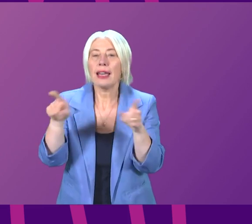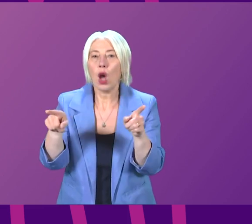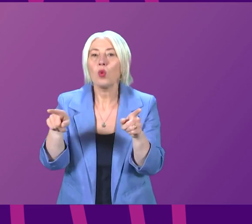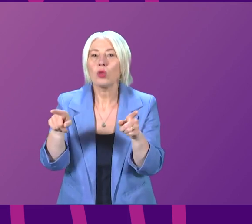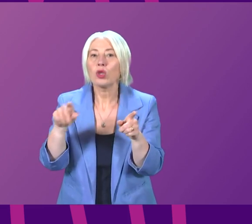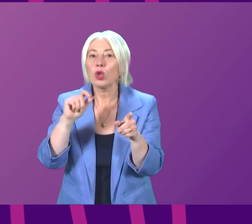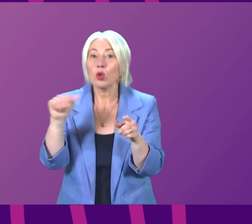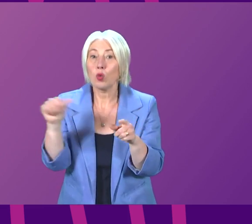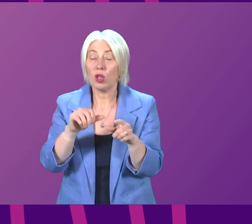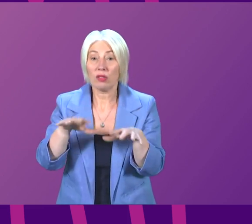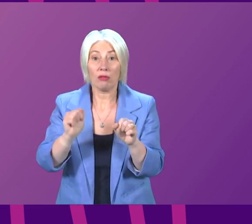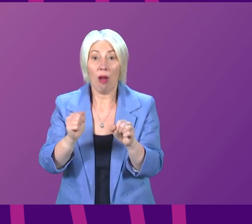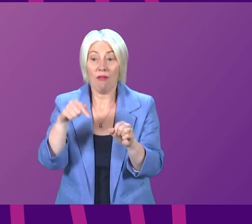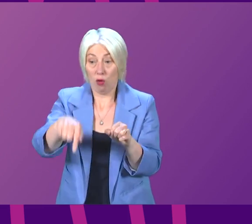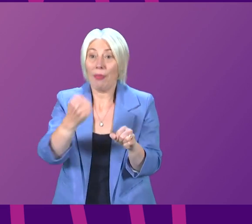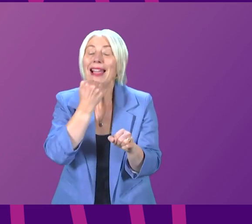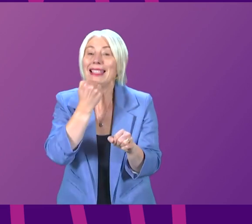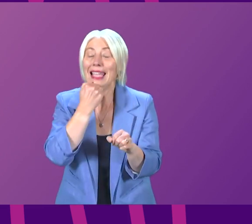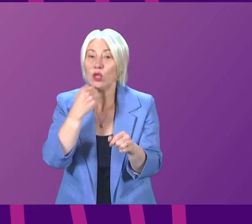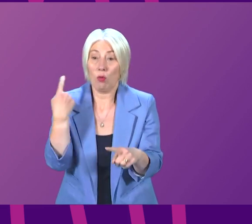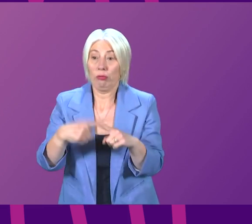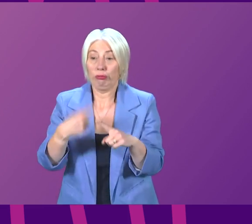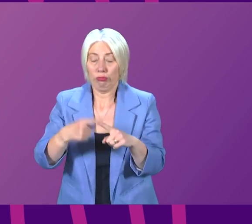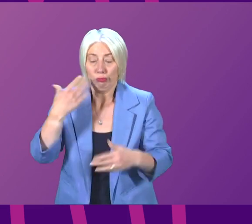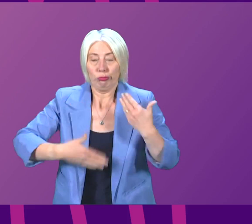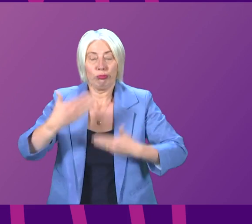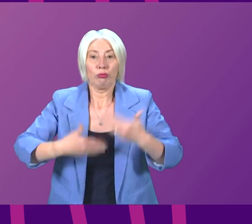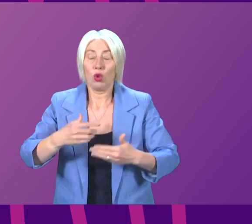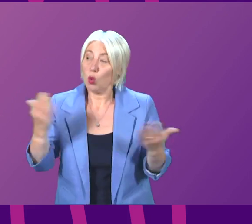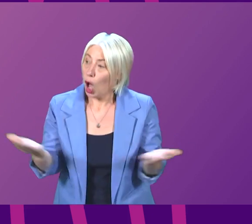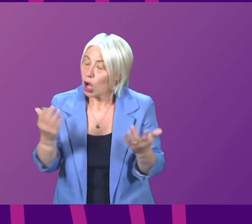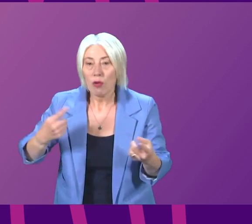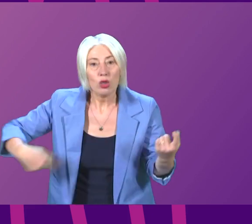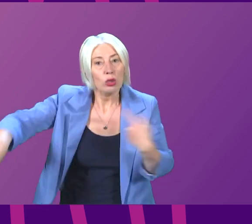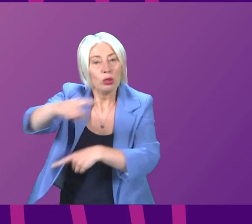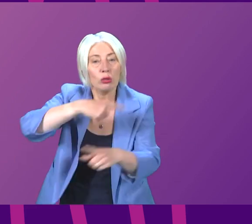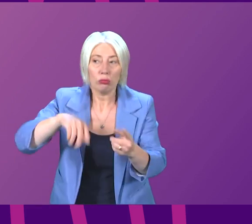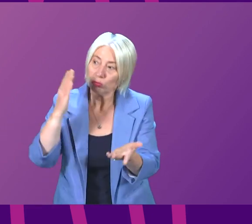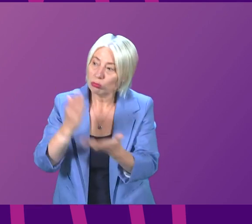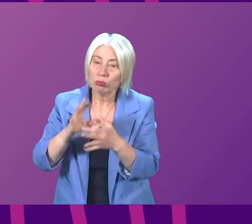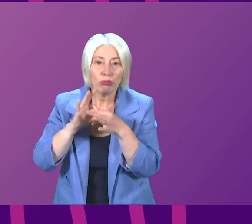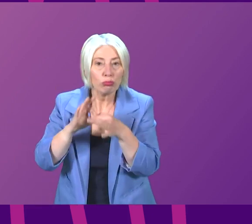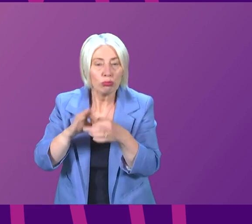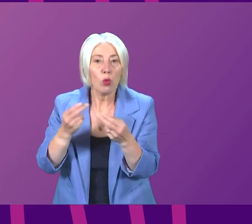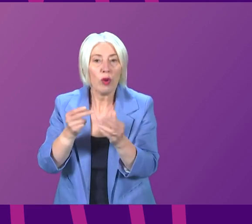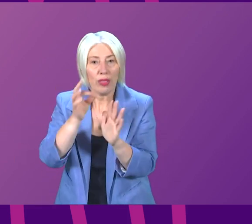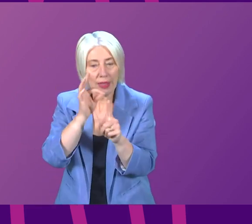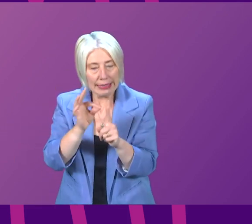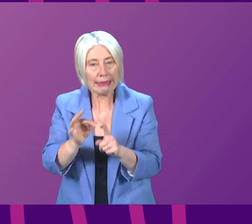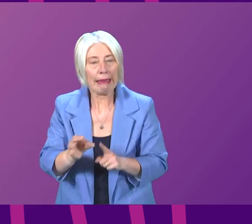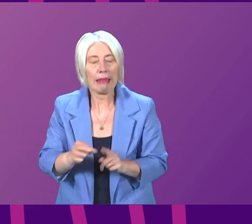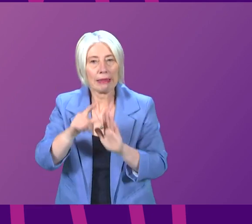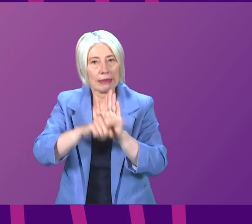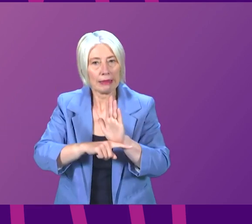from that date. So that will happen at pace. And I would encourage all members to engage very constructively with the detail of that.